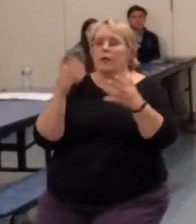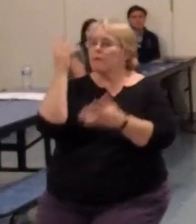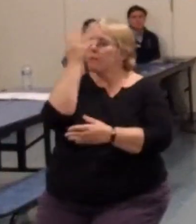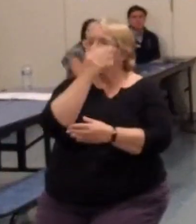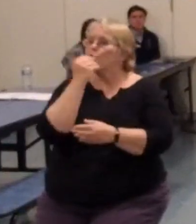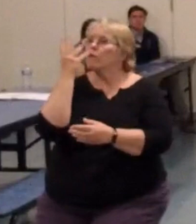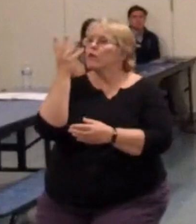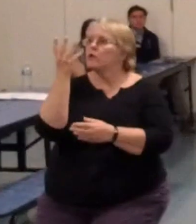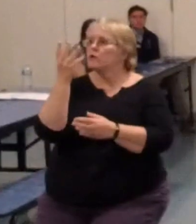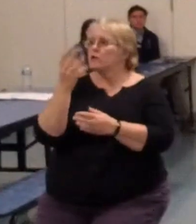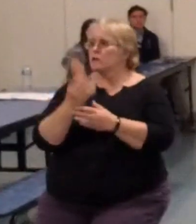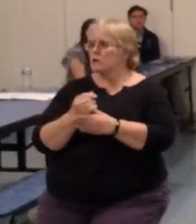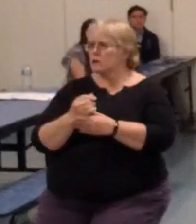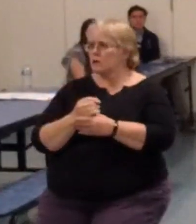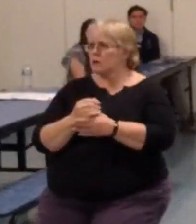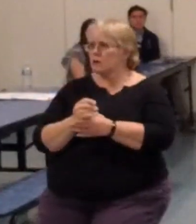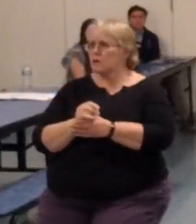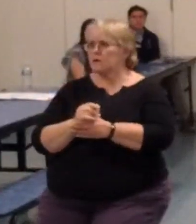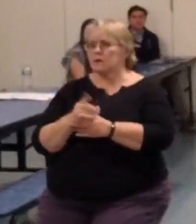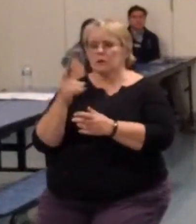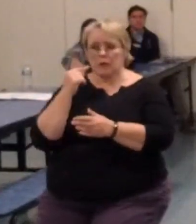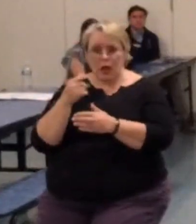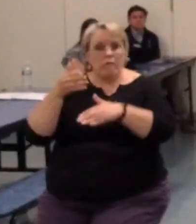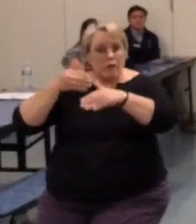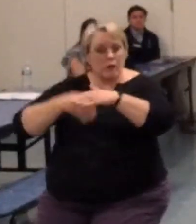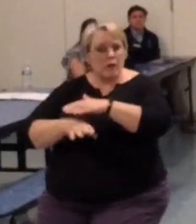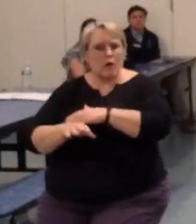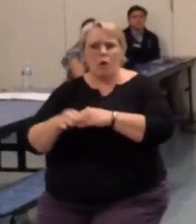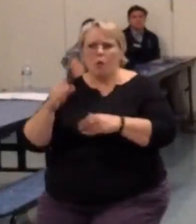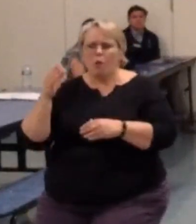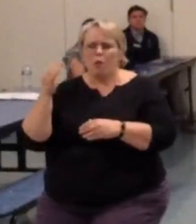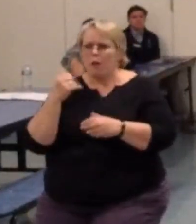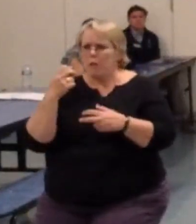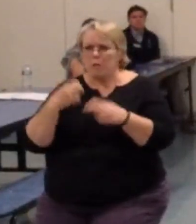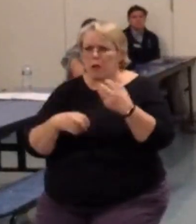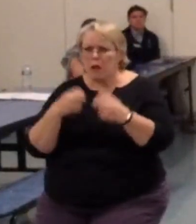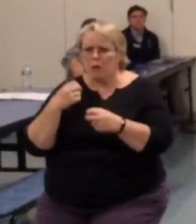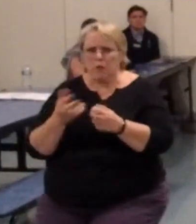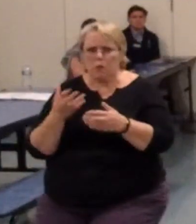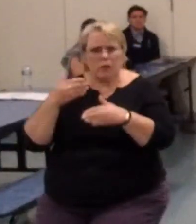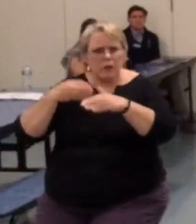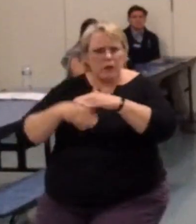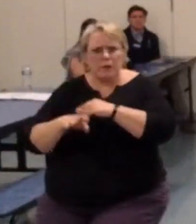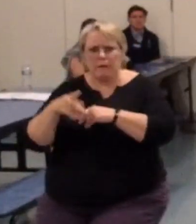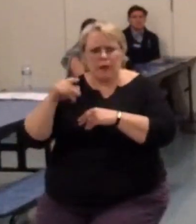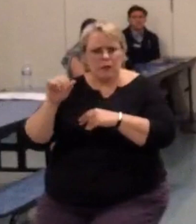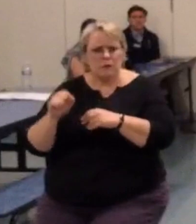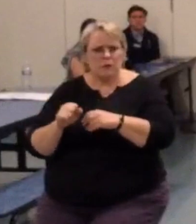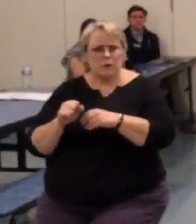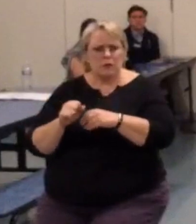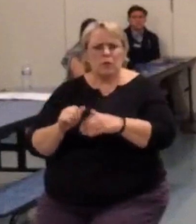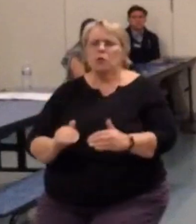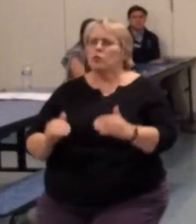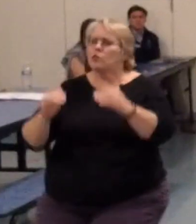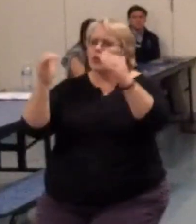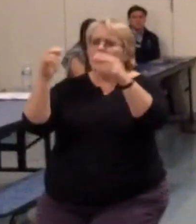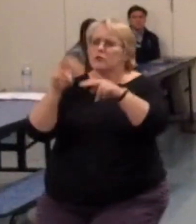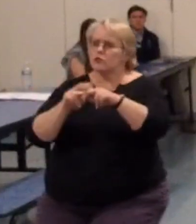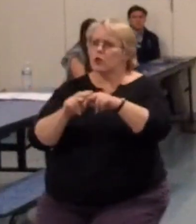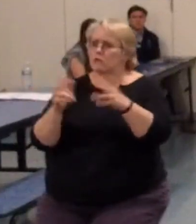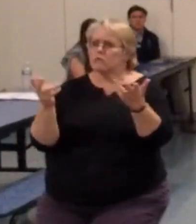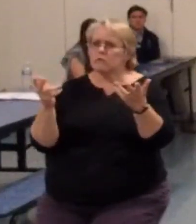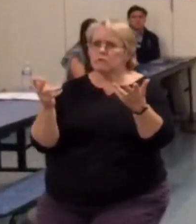beautiful. But they got an underpass. I don't see what the problem is with the underpass. raised the train.